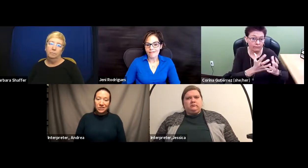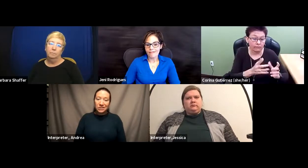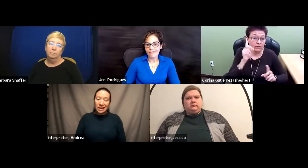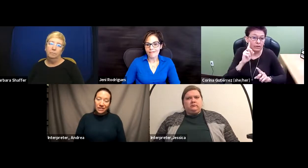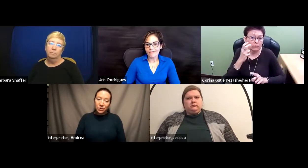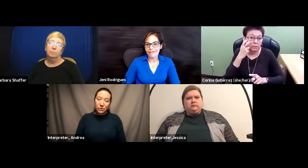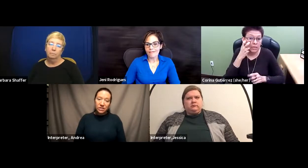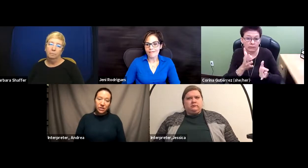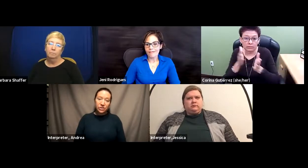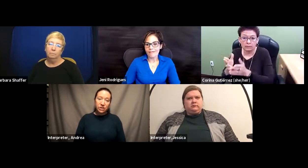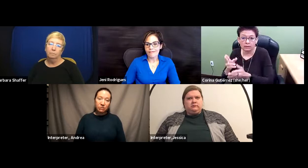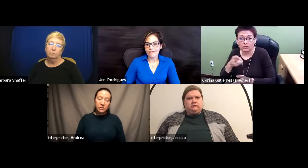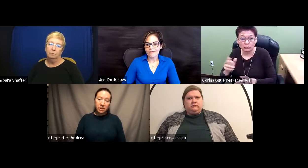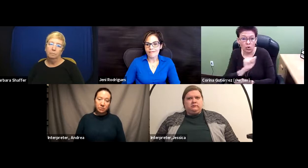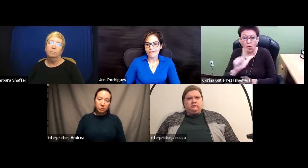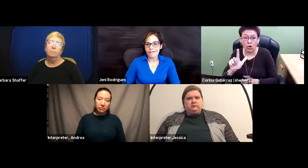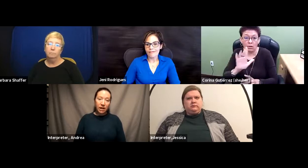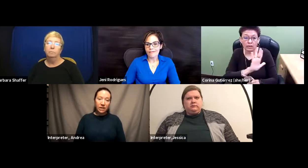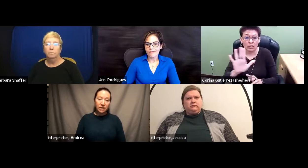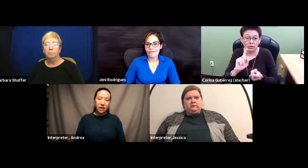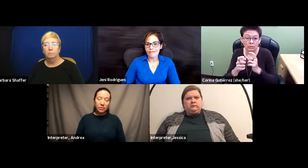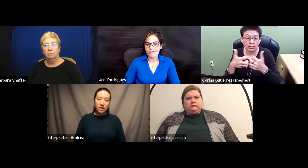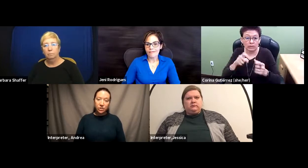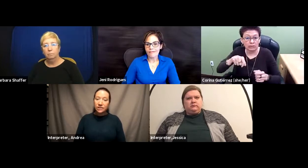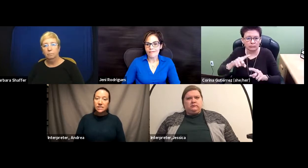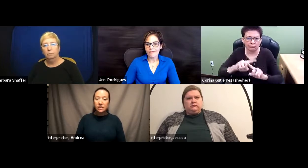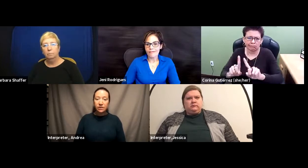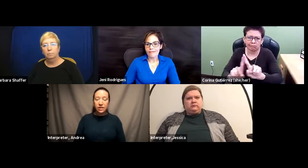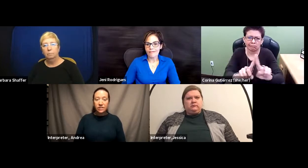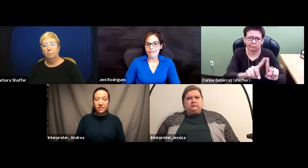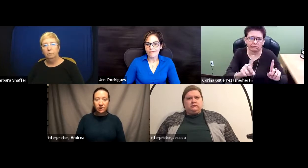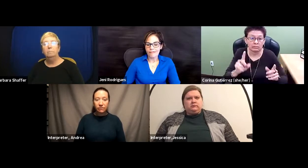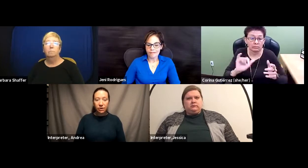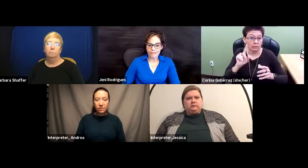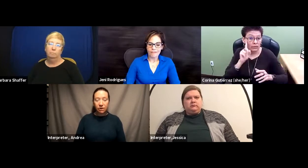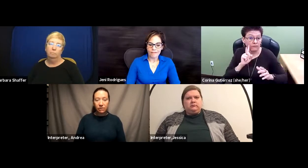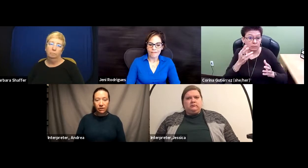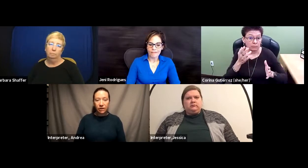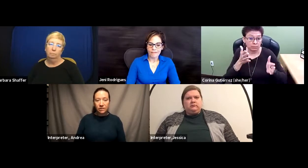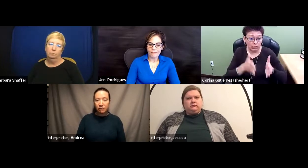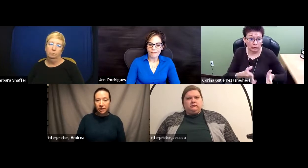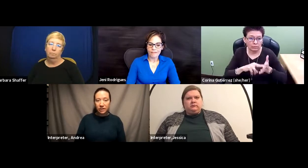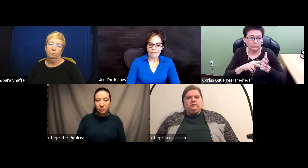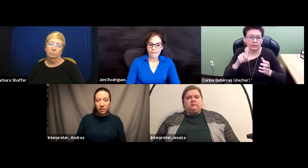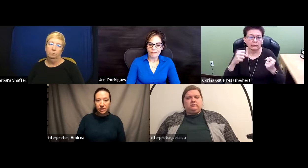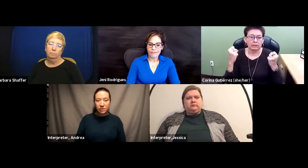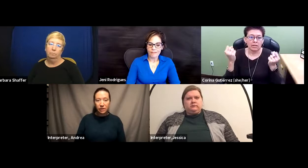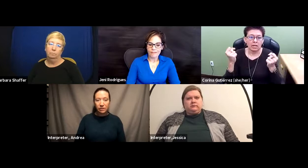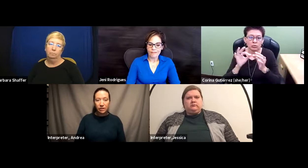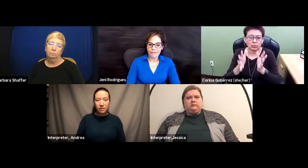And those organizations are responsible providing the accommodations that are necessary for our deaf hard of hearing and deaf blind communities, whatever they